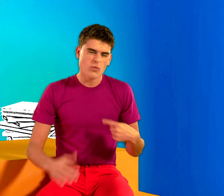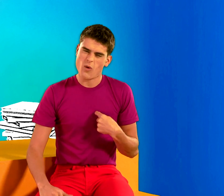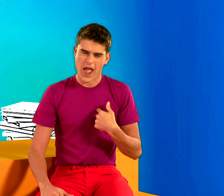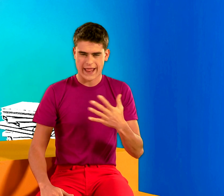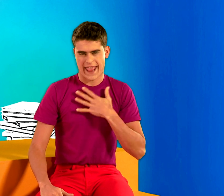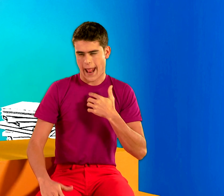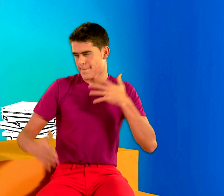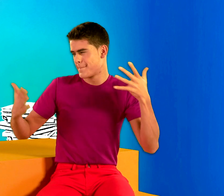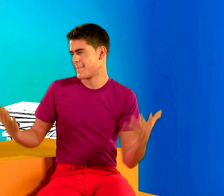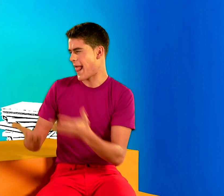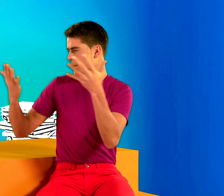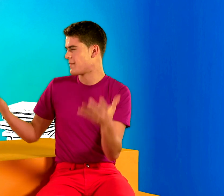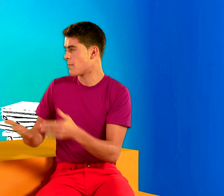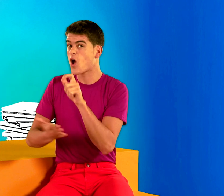It can be tough When you want to play